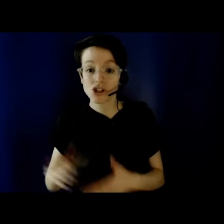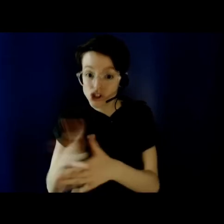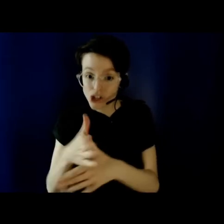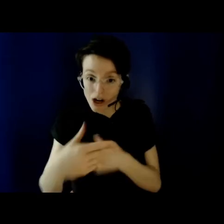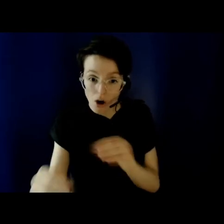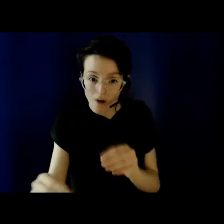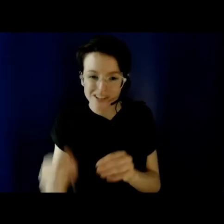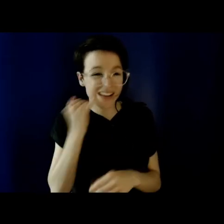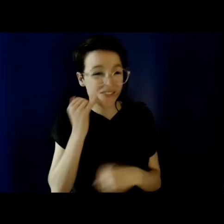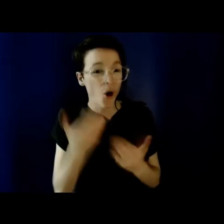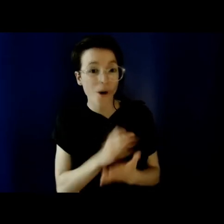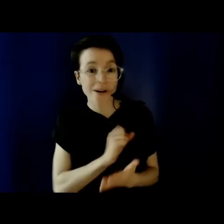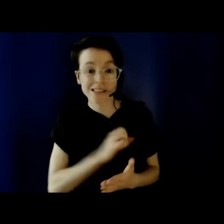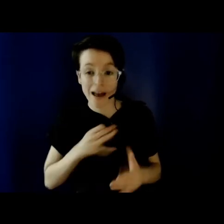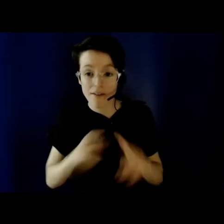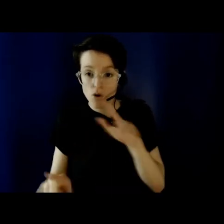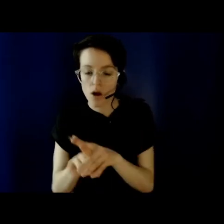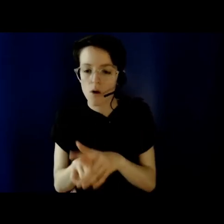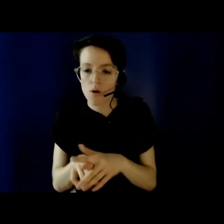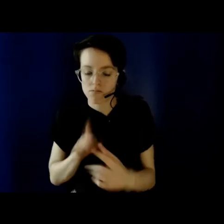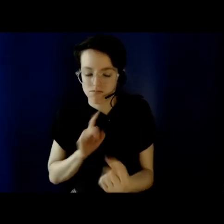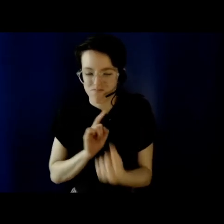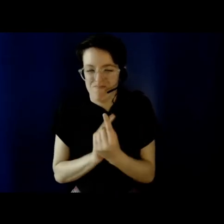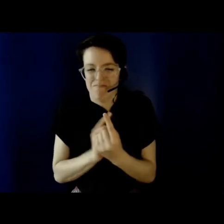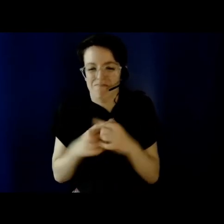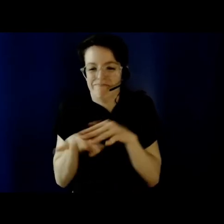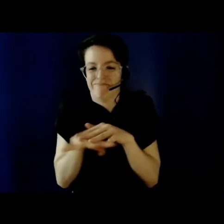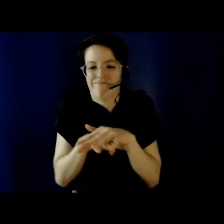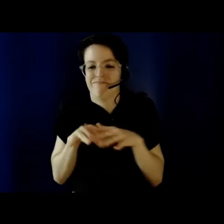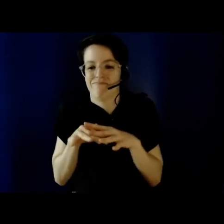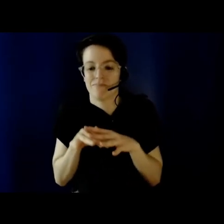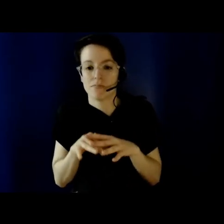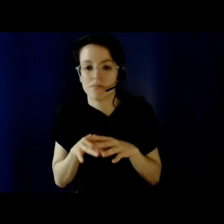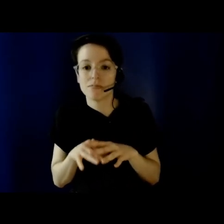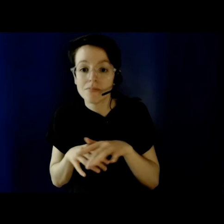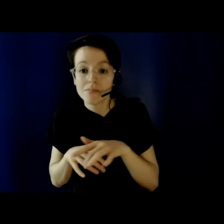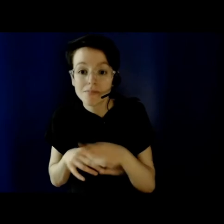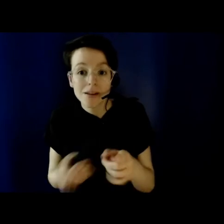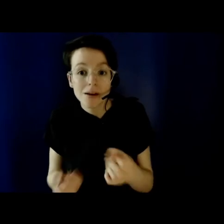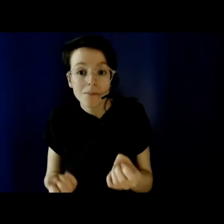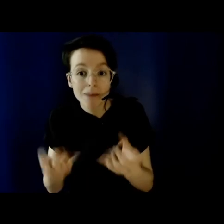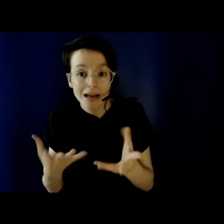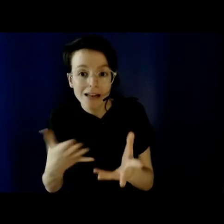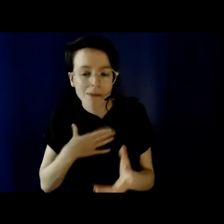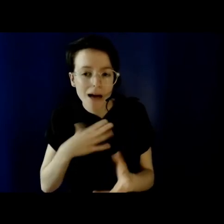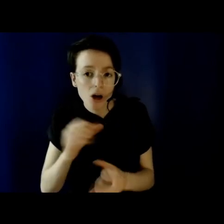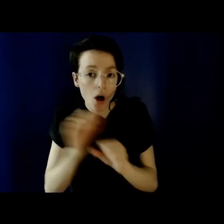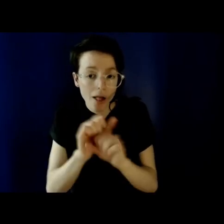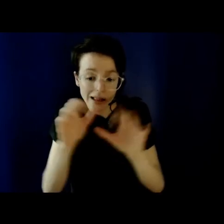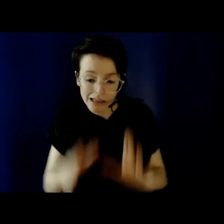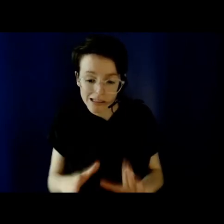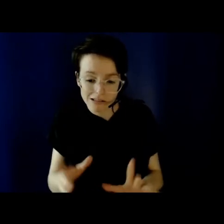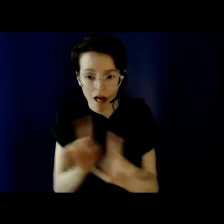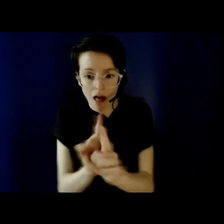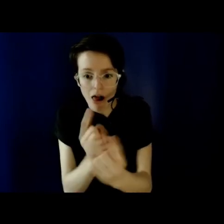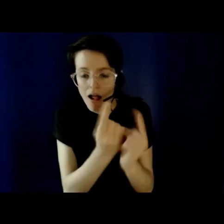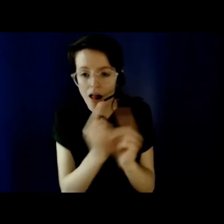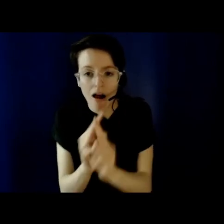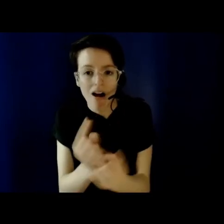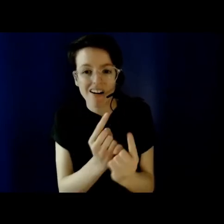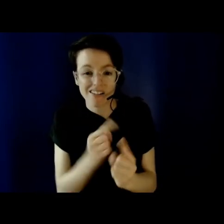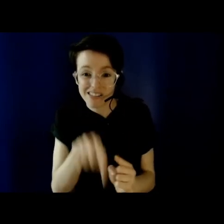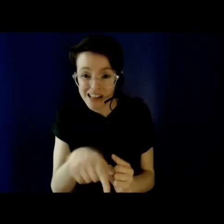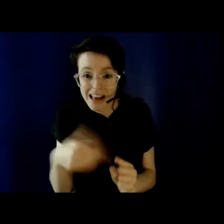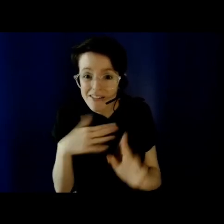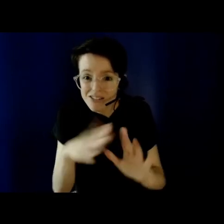My ability to maintain distance from my colleagues, many of whom have children who are not able to be vaccinated but are still attending daycares where